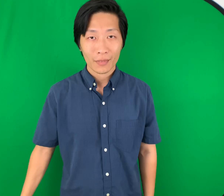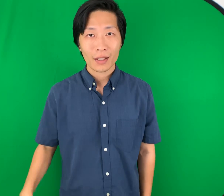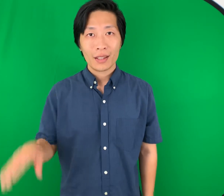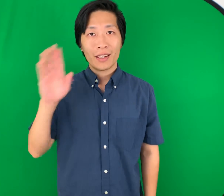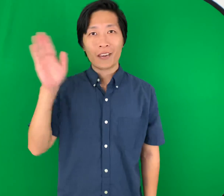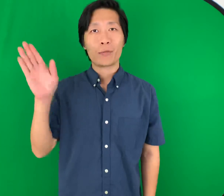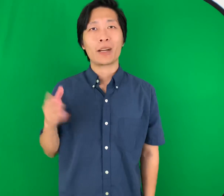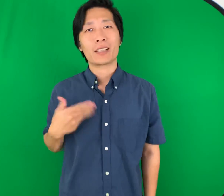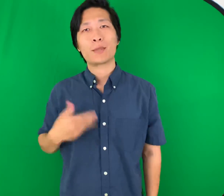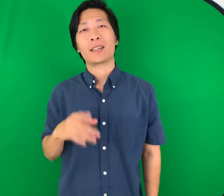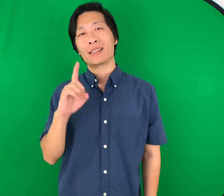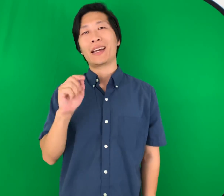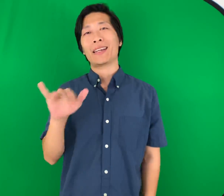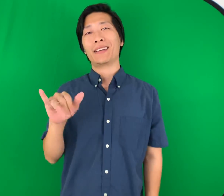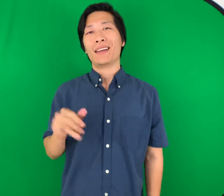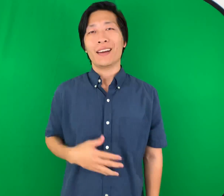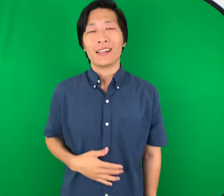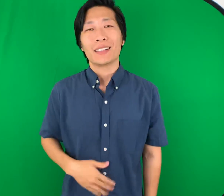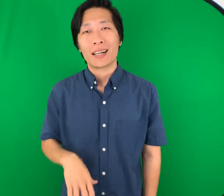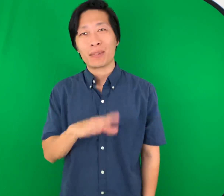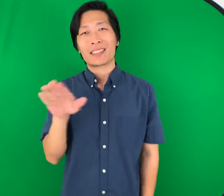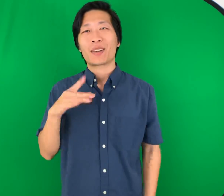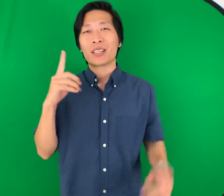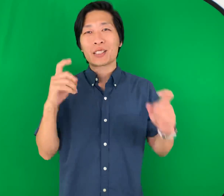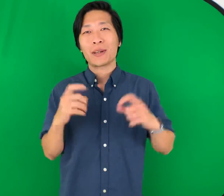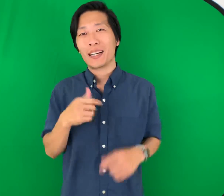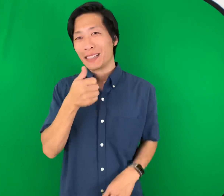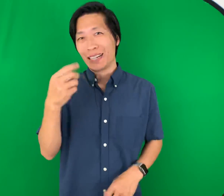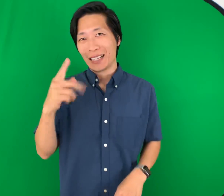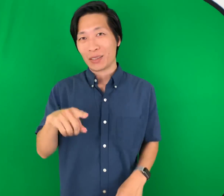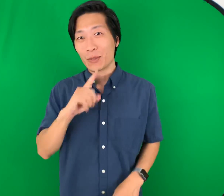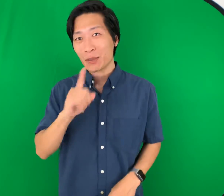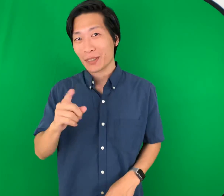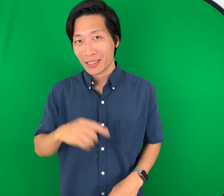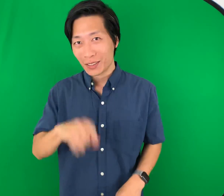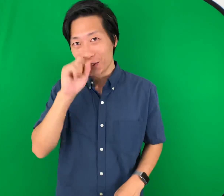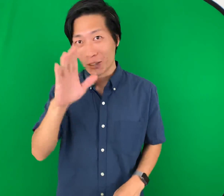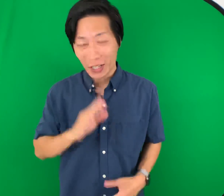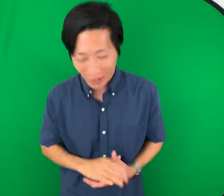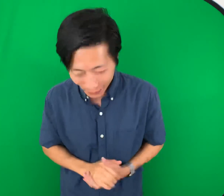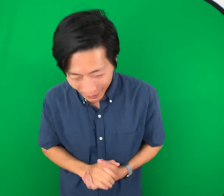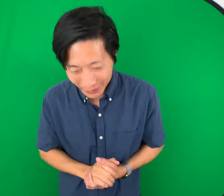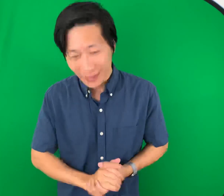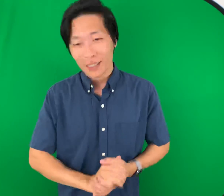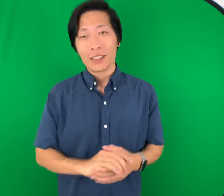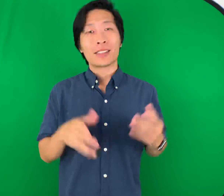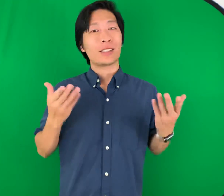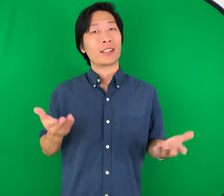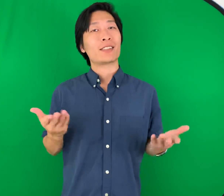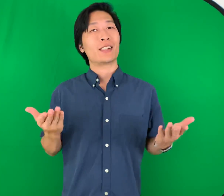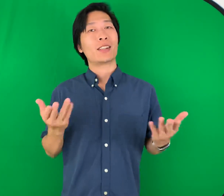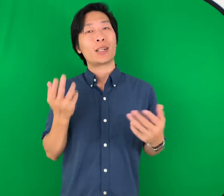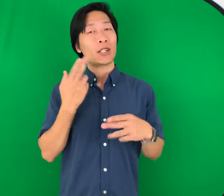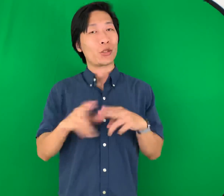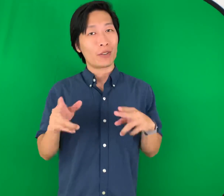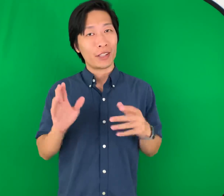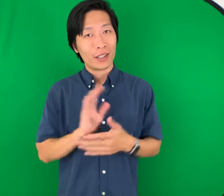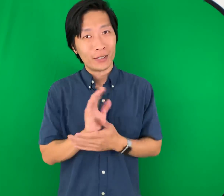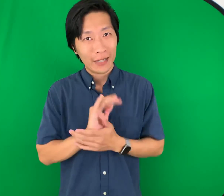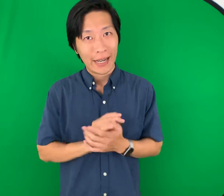Hey everybody, it's me, Danny. Hi, my name is Danny. are you? So here's gonna be a short video and